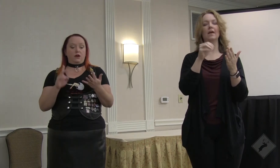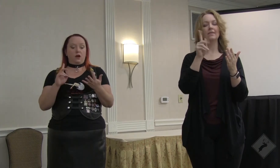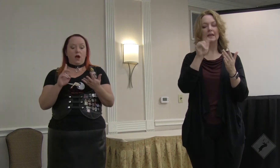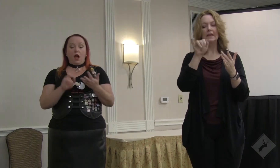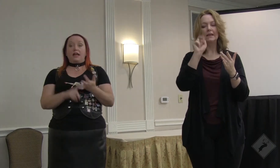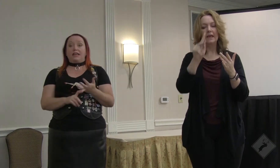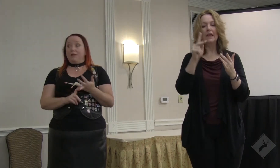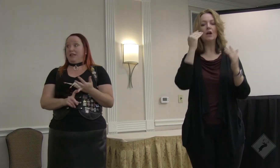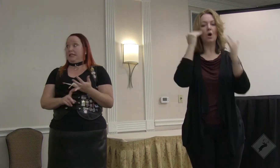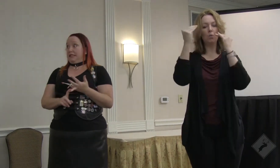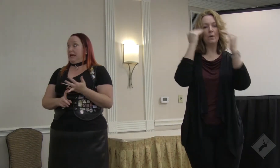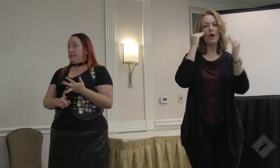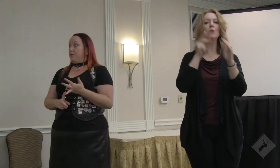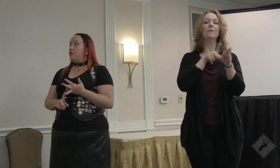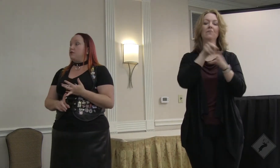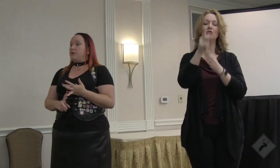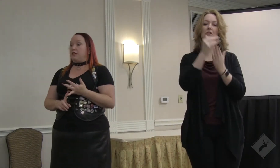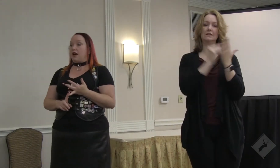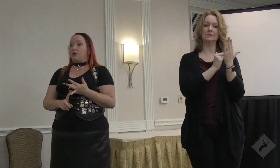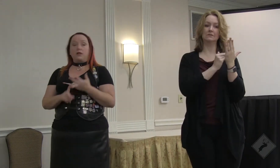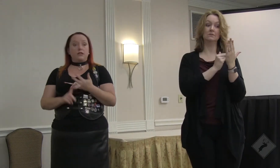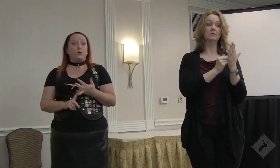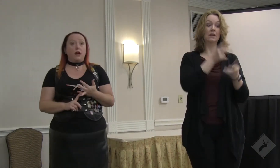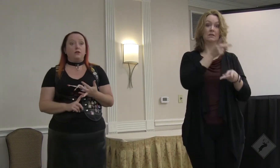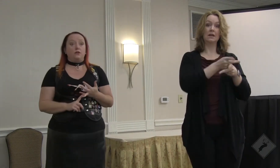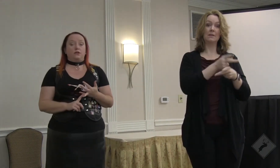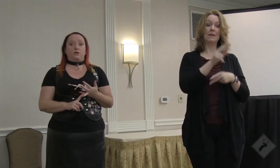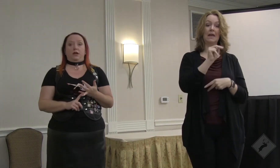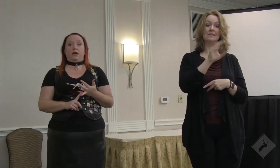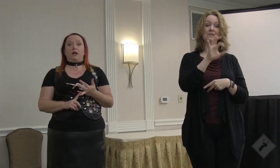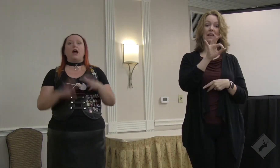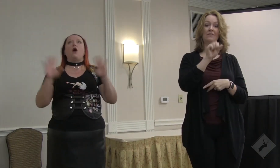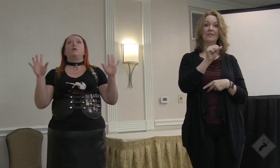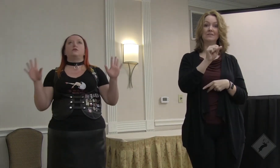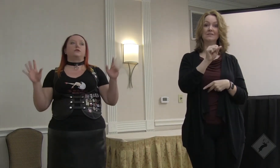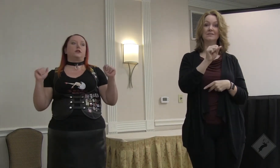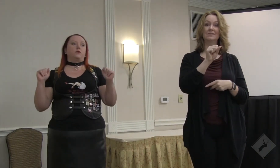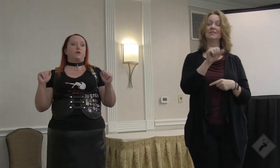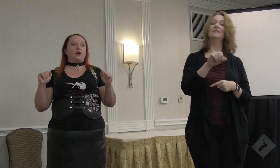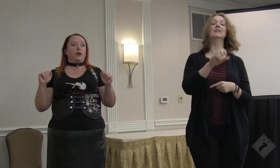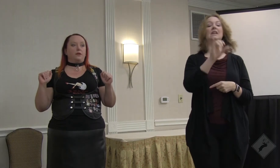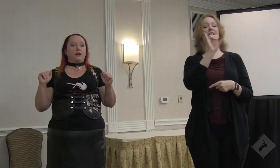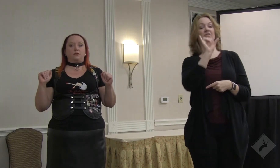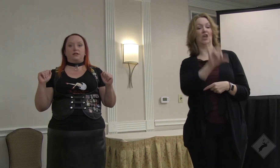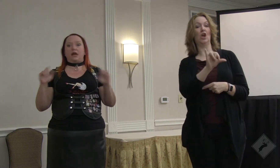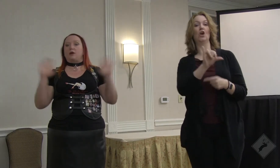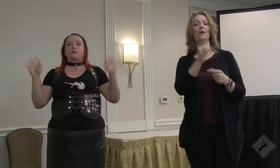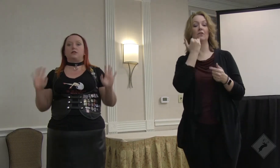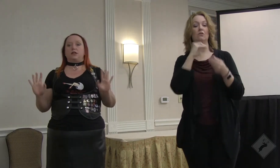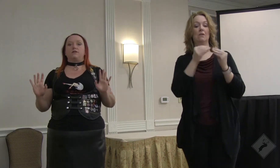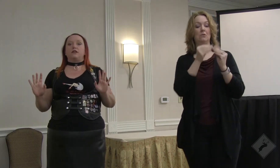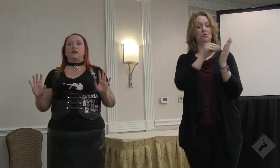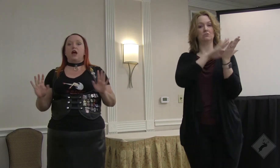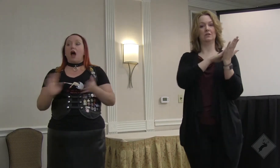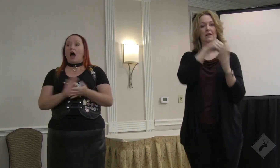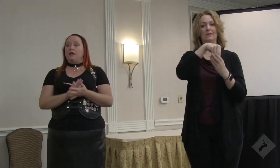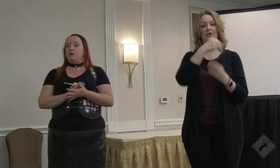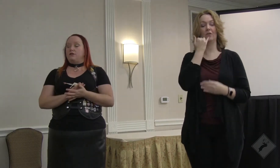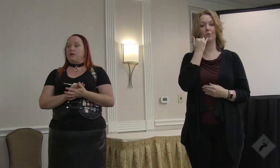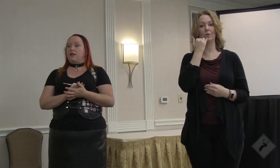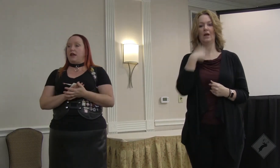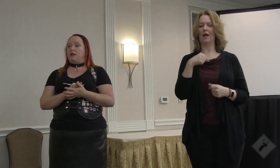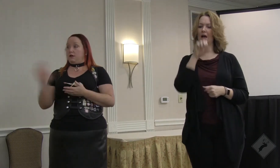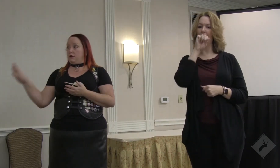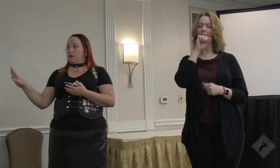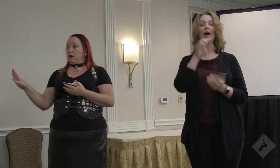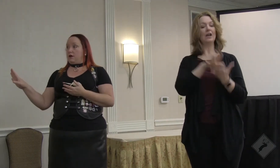people there. Keep the NCSF on speed dial. Guess what I learned this weekend? I always learn something whenever I come to LLC. I absolutely love it. I